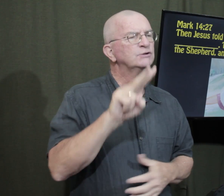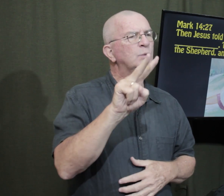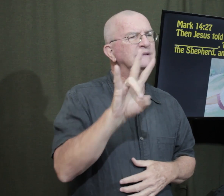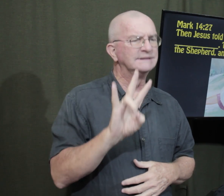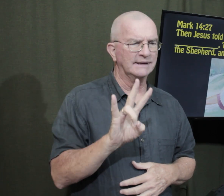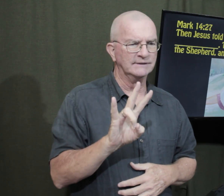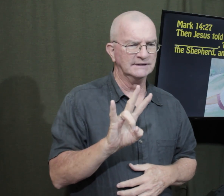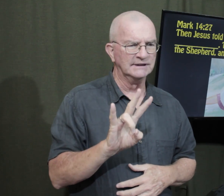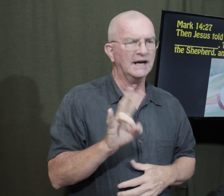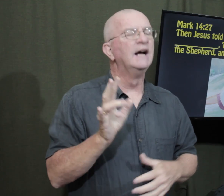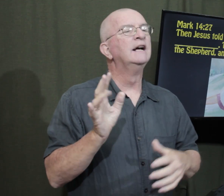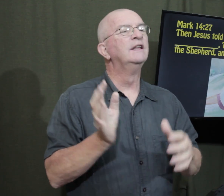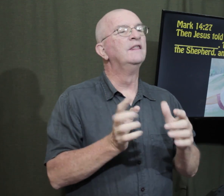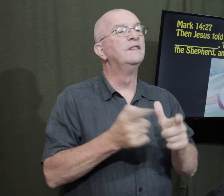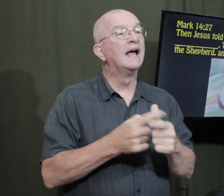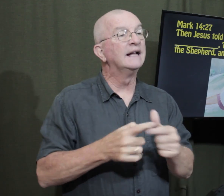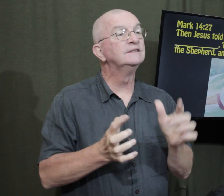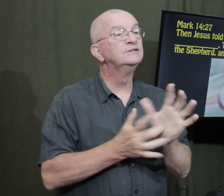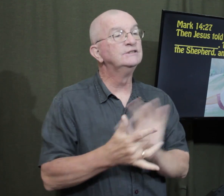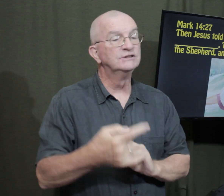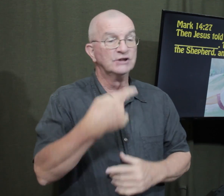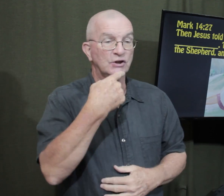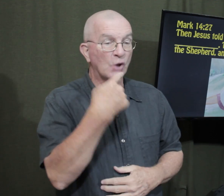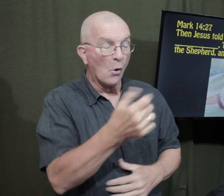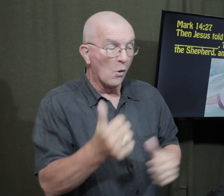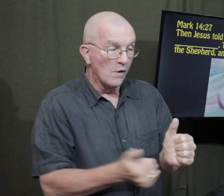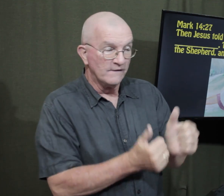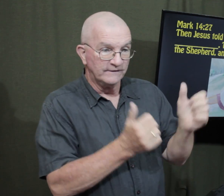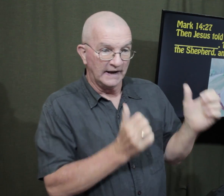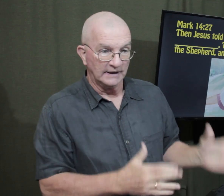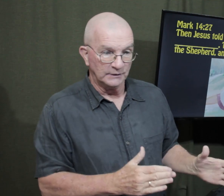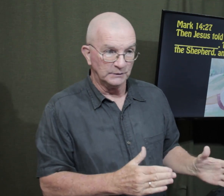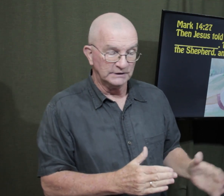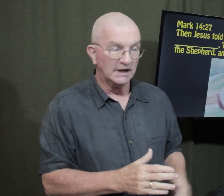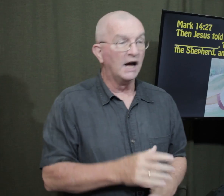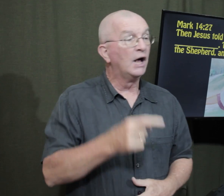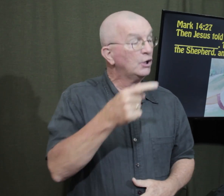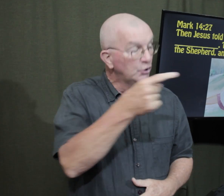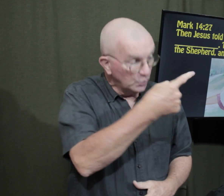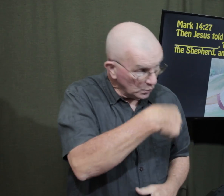Verse 27 Then Jesus told the followers, You